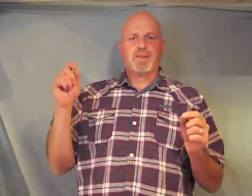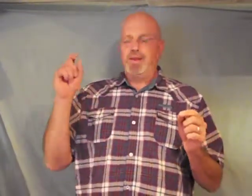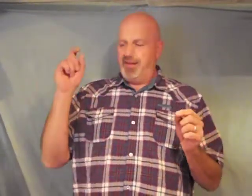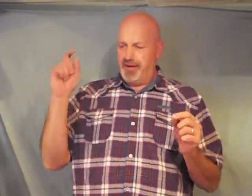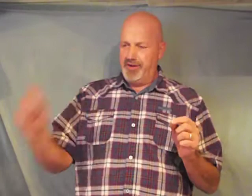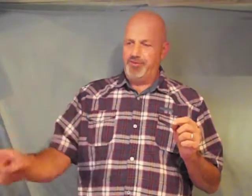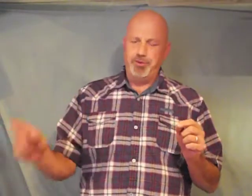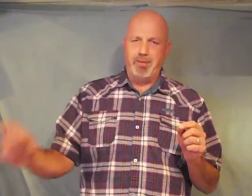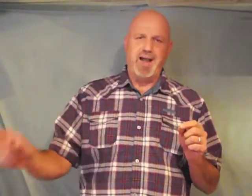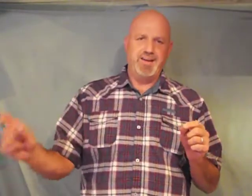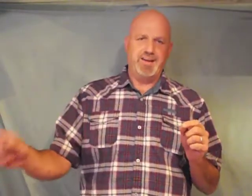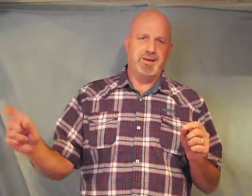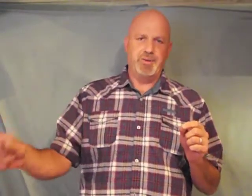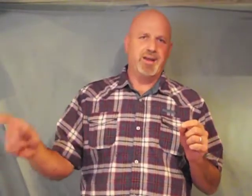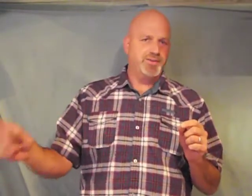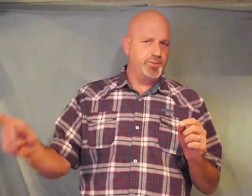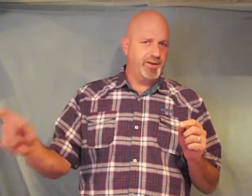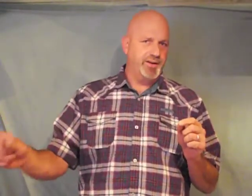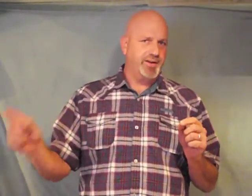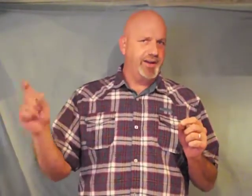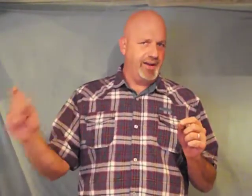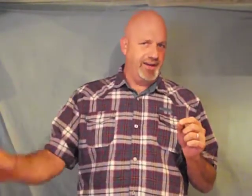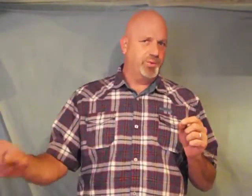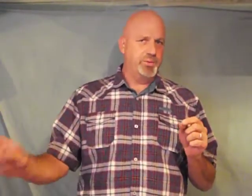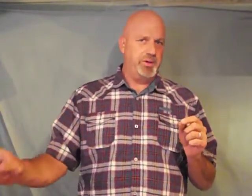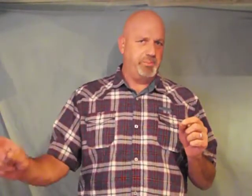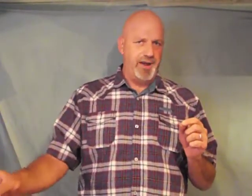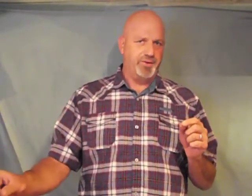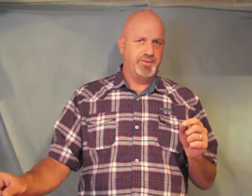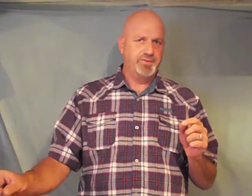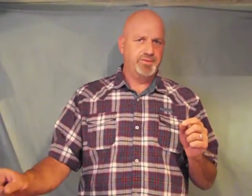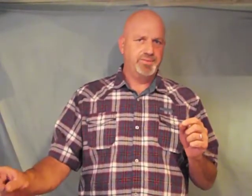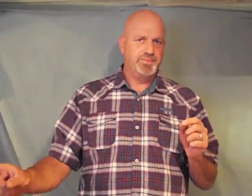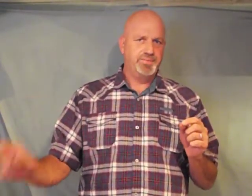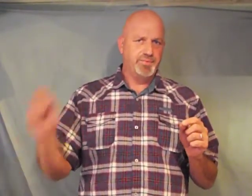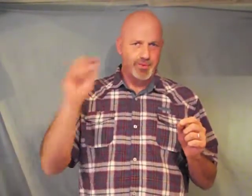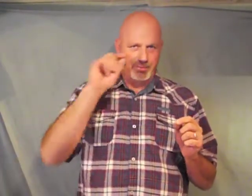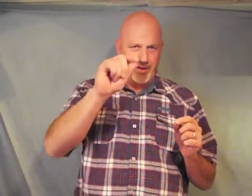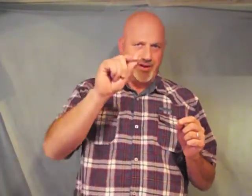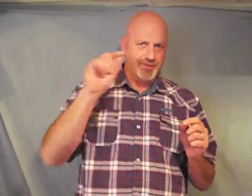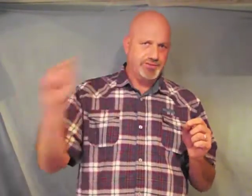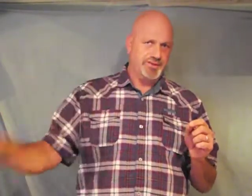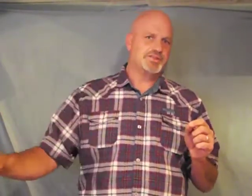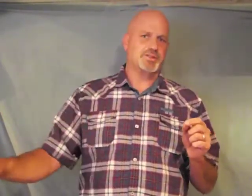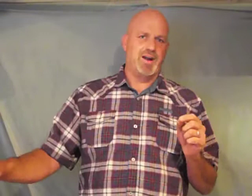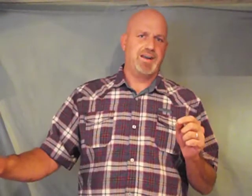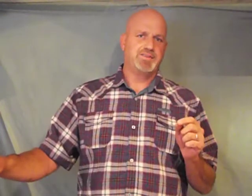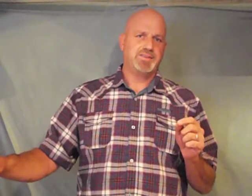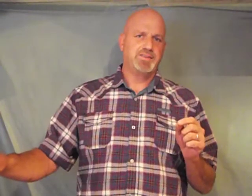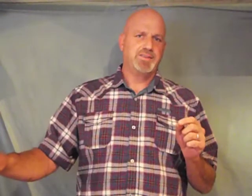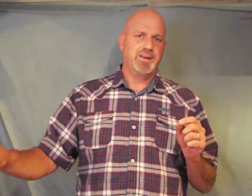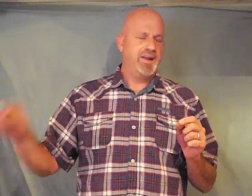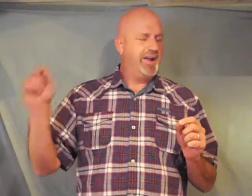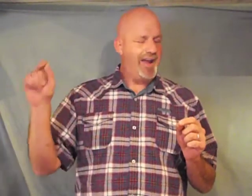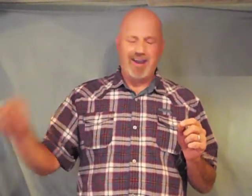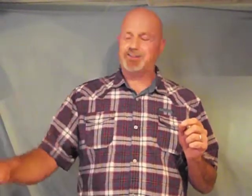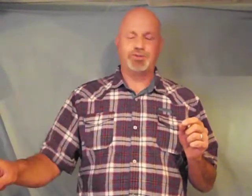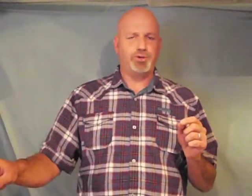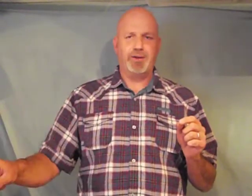that if you bind him heaven will hear it and he will be bound through the blood of Jesus Christ he has to obey